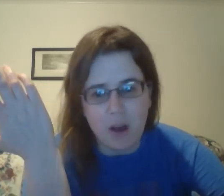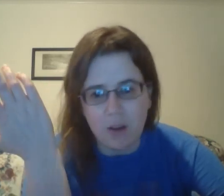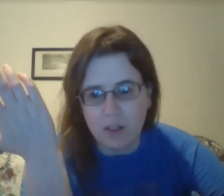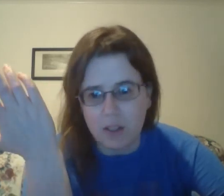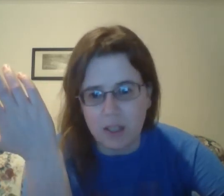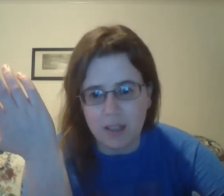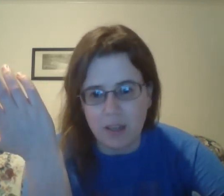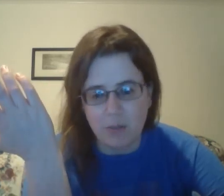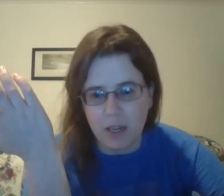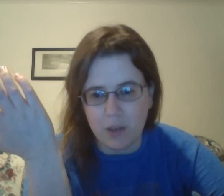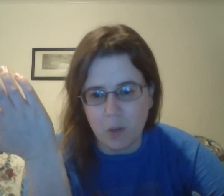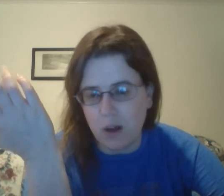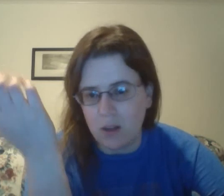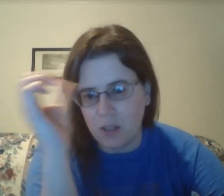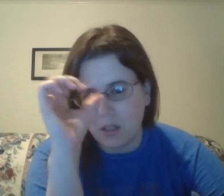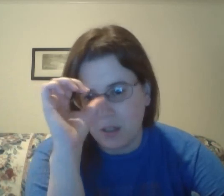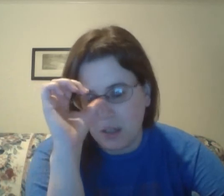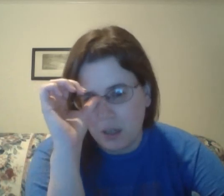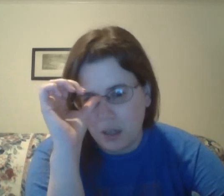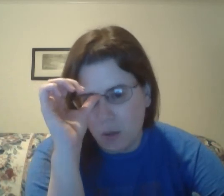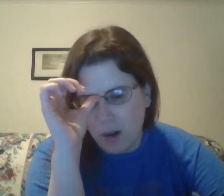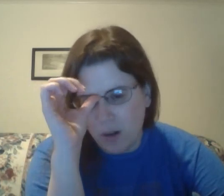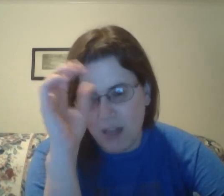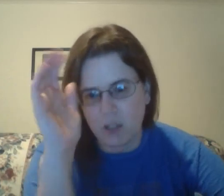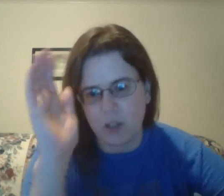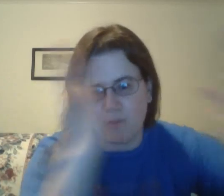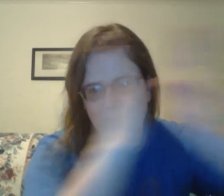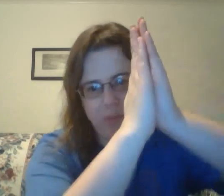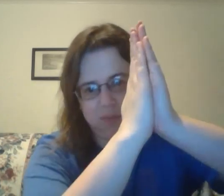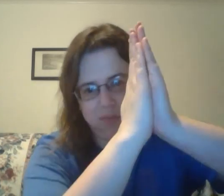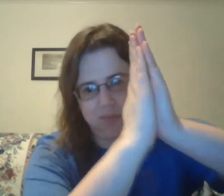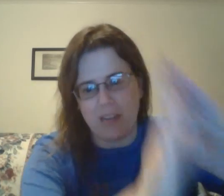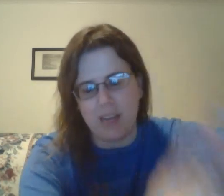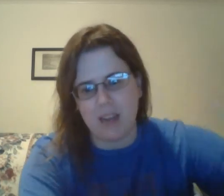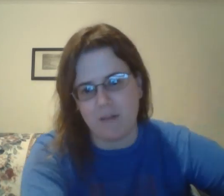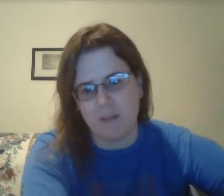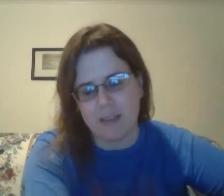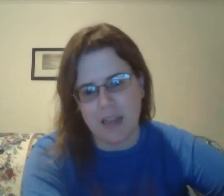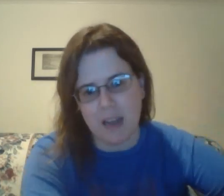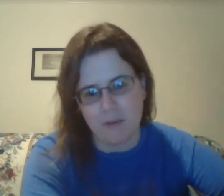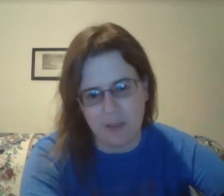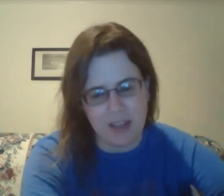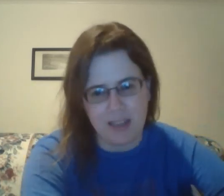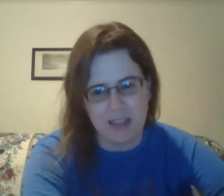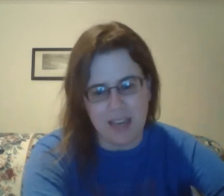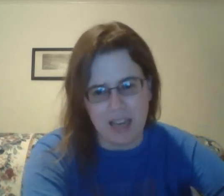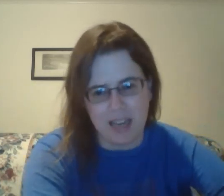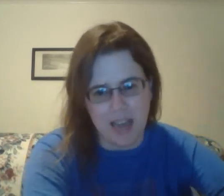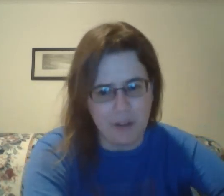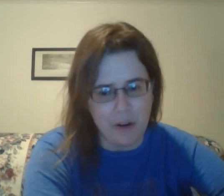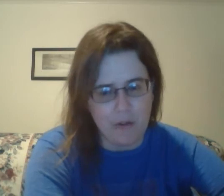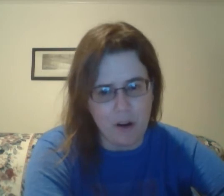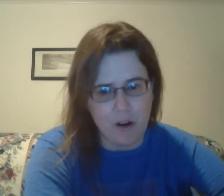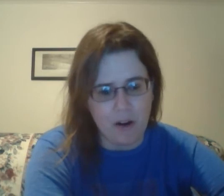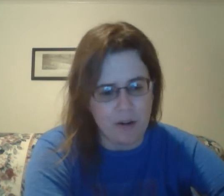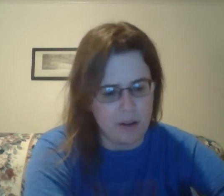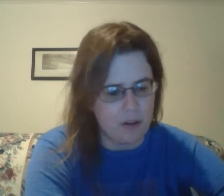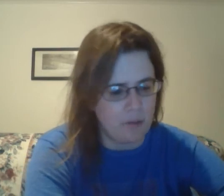ball, it's just, it's like running into walls. The running backs just, they can't really get, they can't get very far, you know.